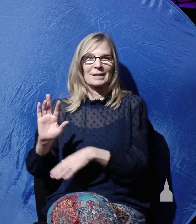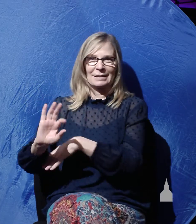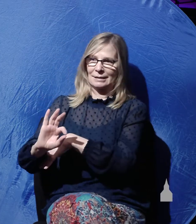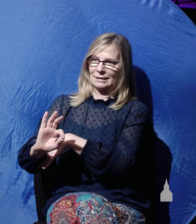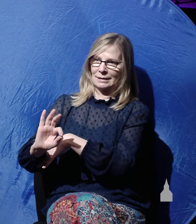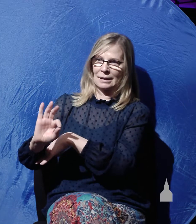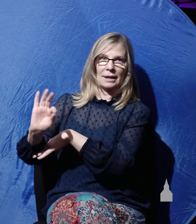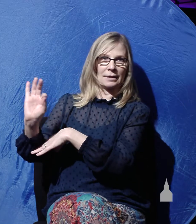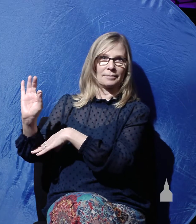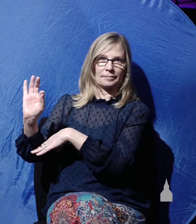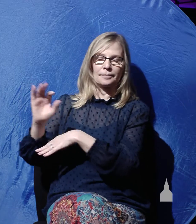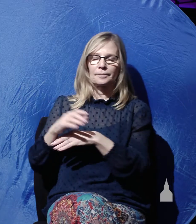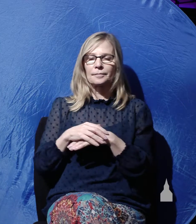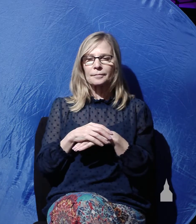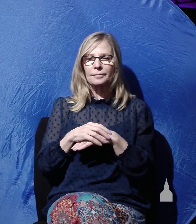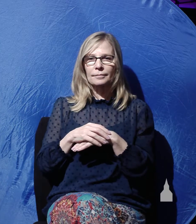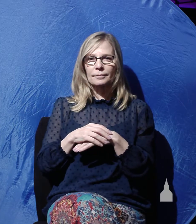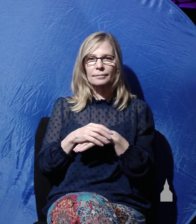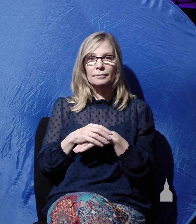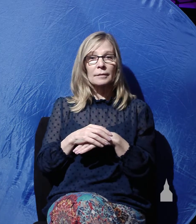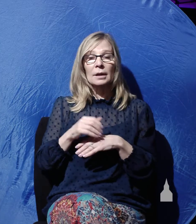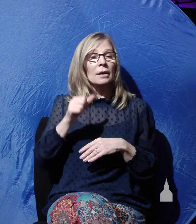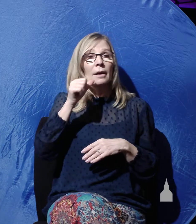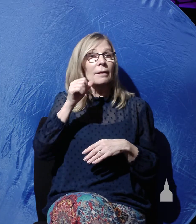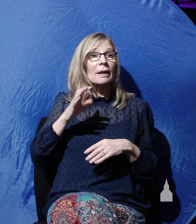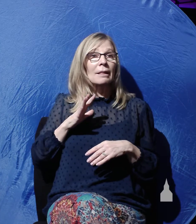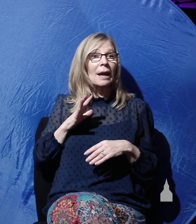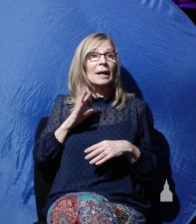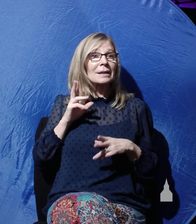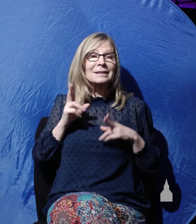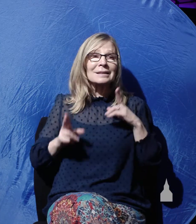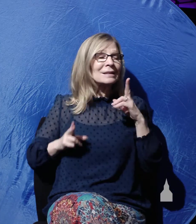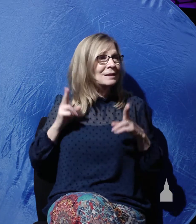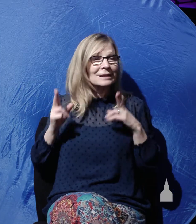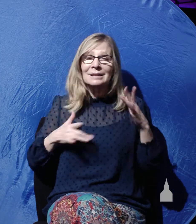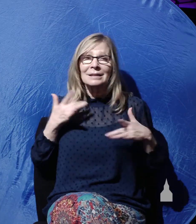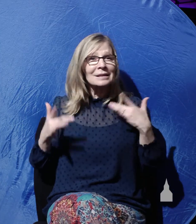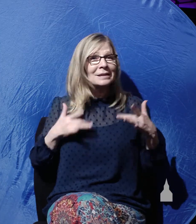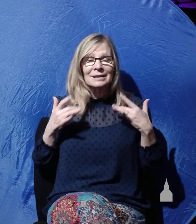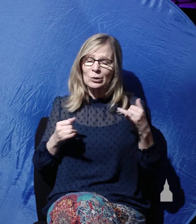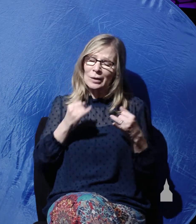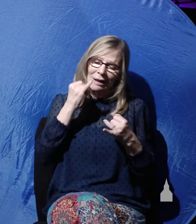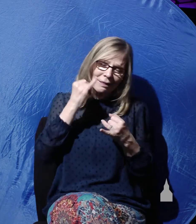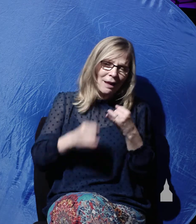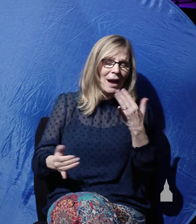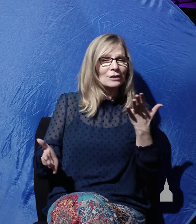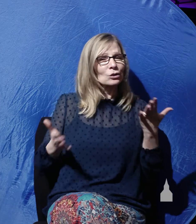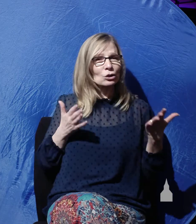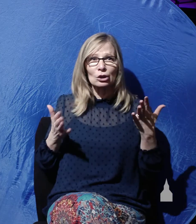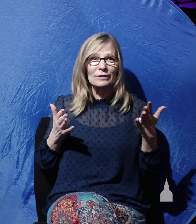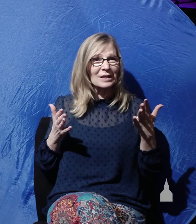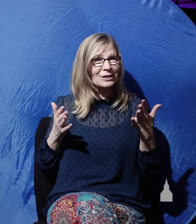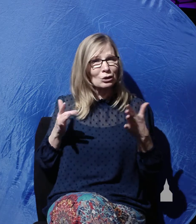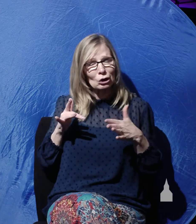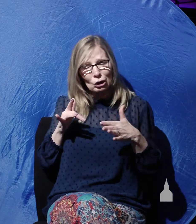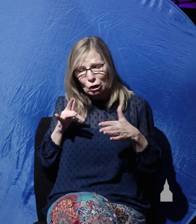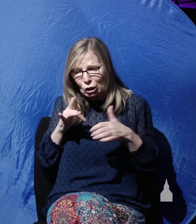risen. Now, these ladies were so eager to perform this last service to Jesus that very early on